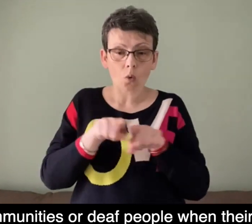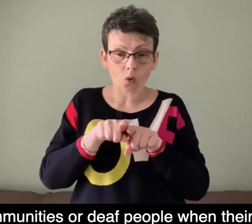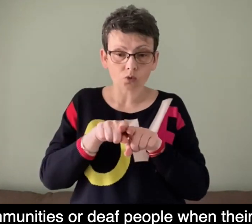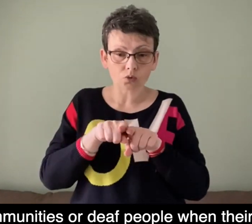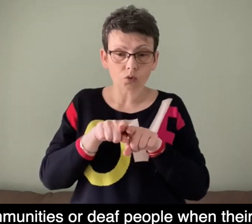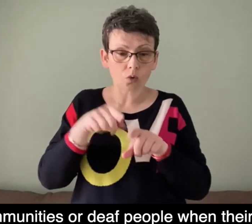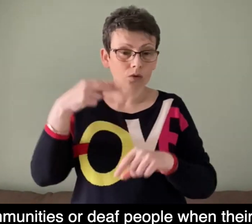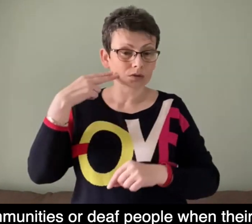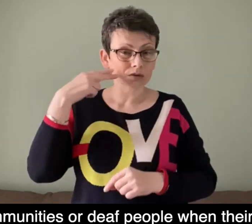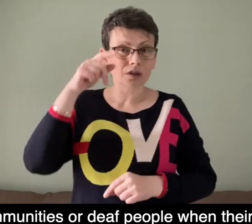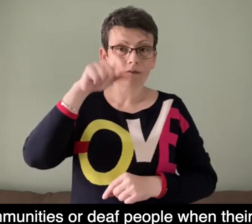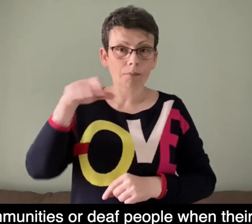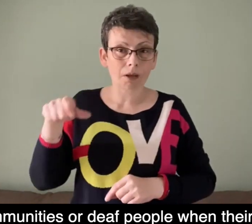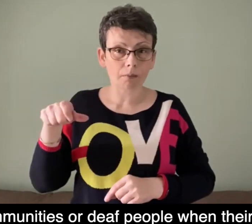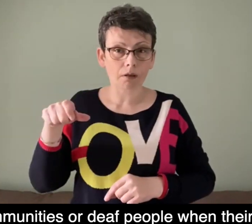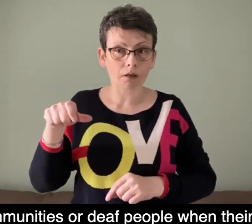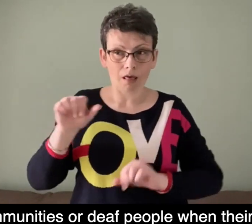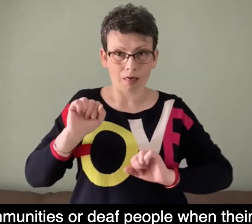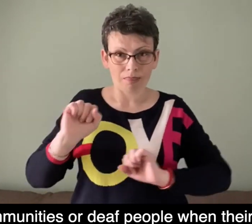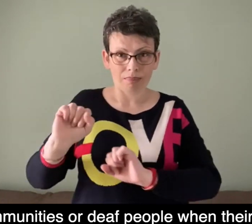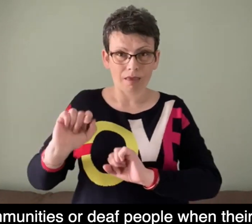people when their first language isn't English.